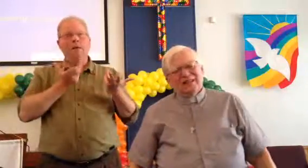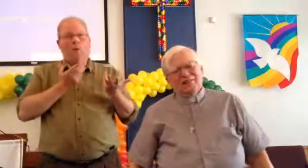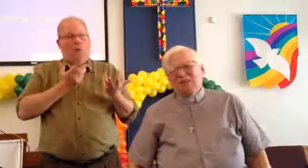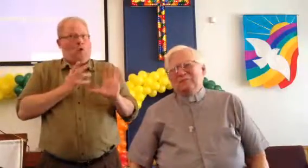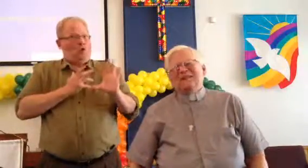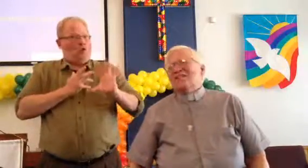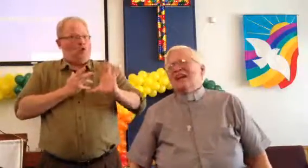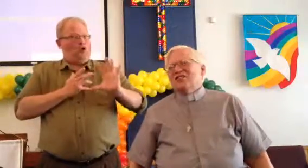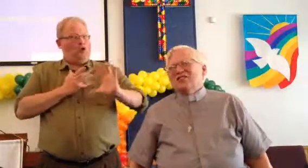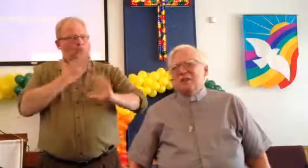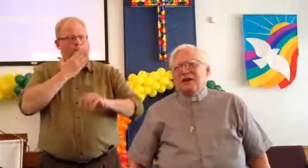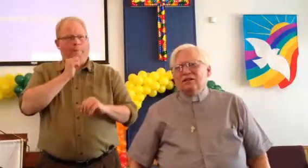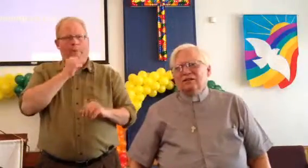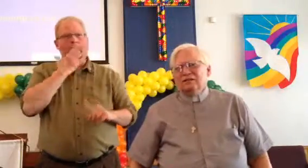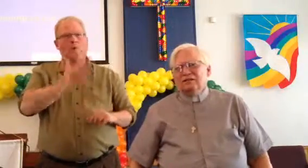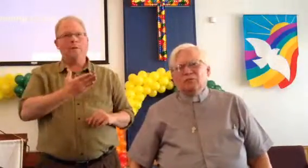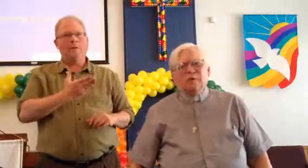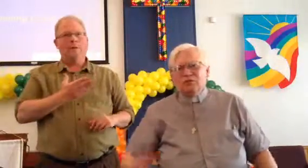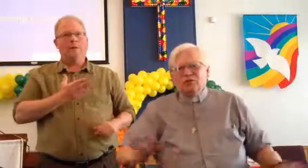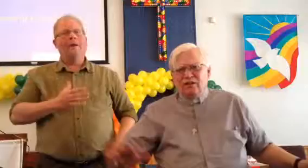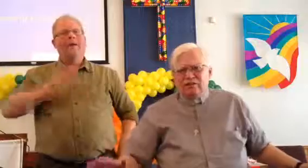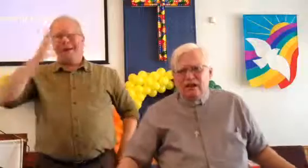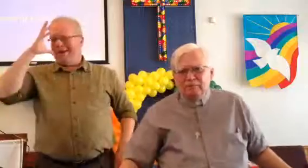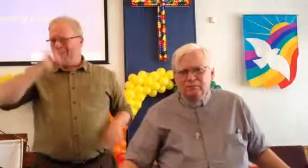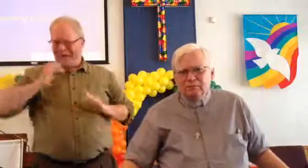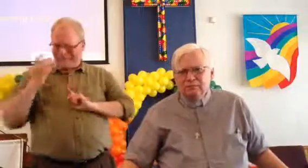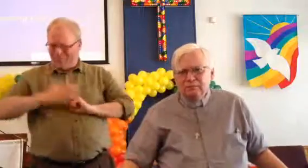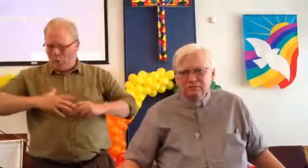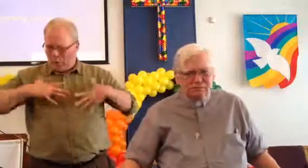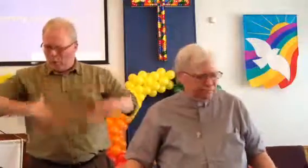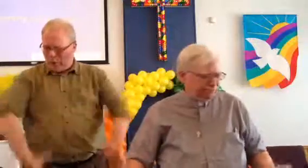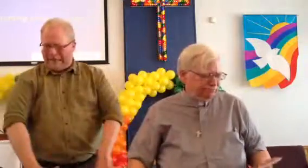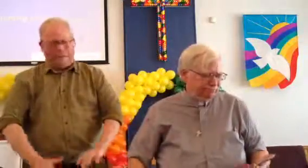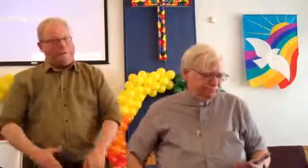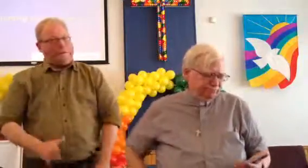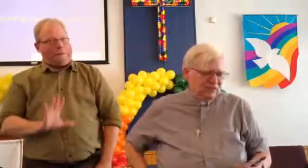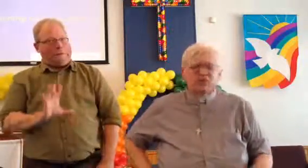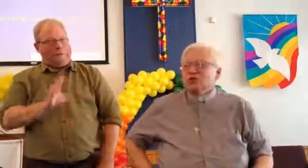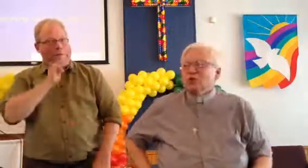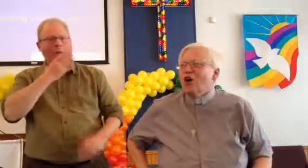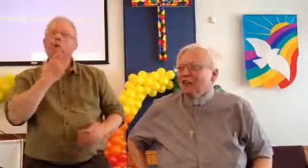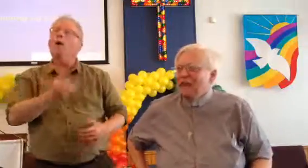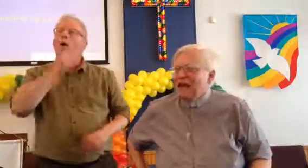Well, it's not good if you're male. Women do it all the time. They just don't call it that.